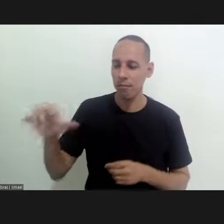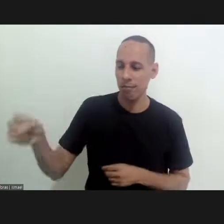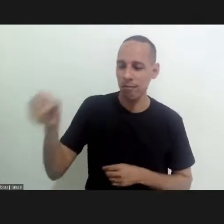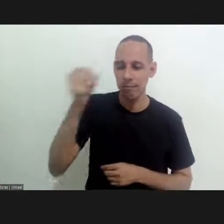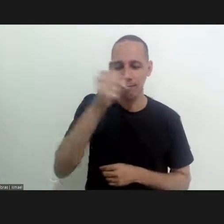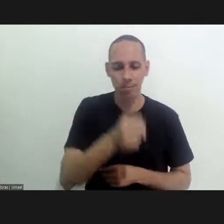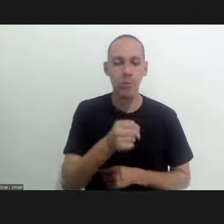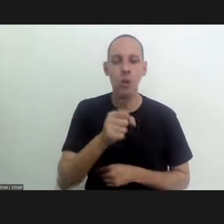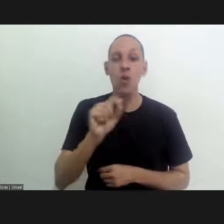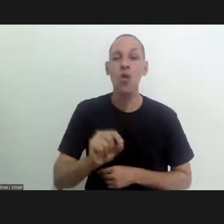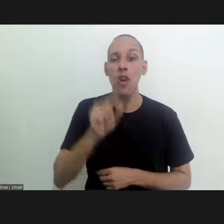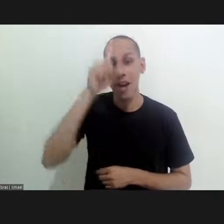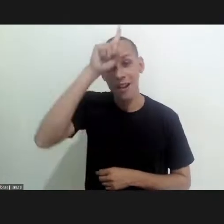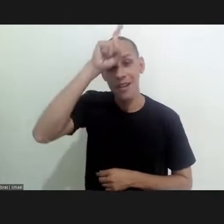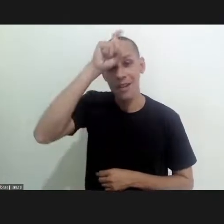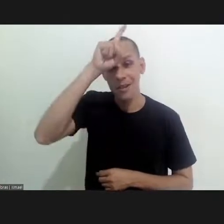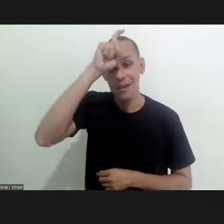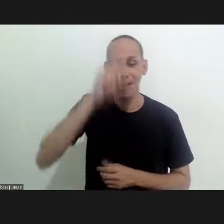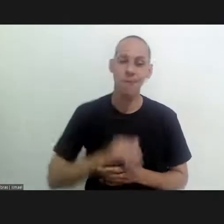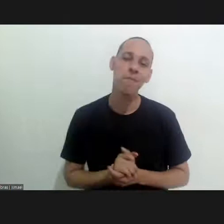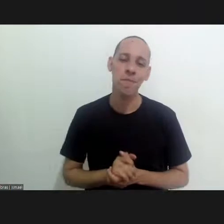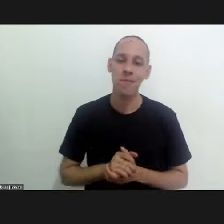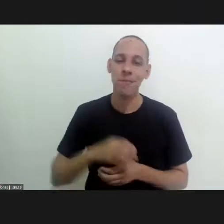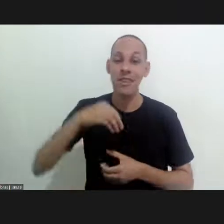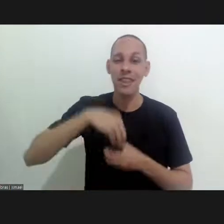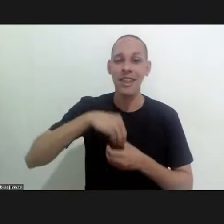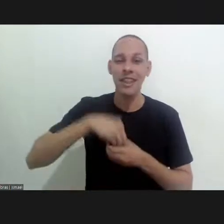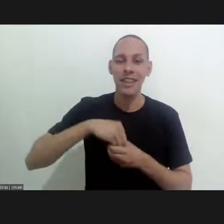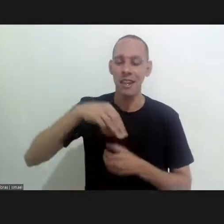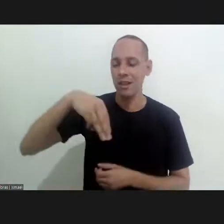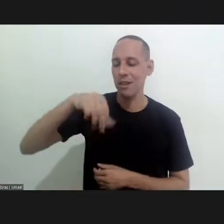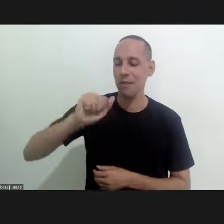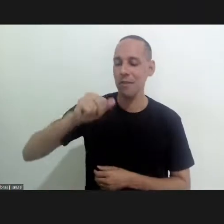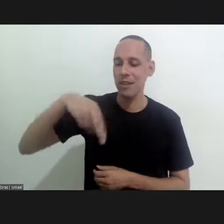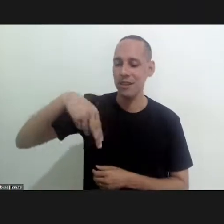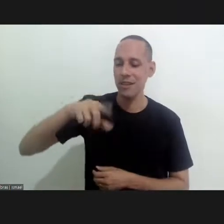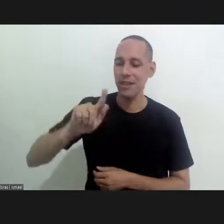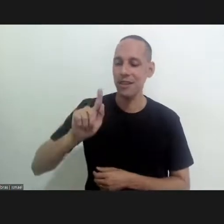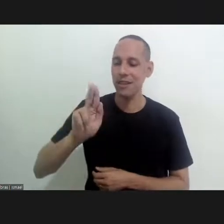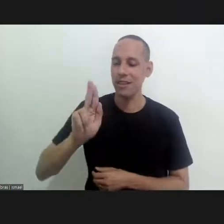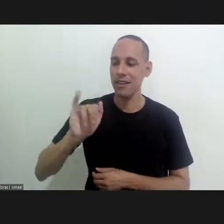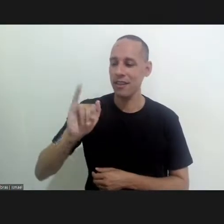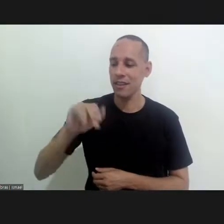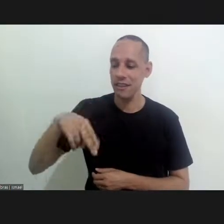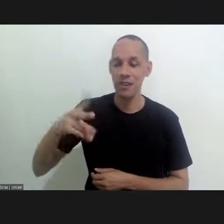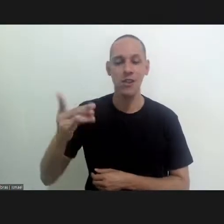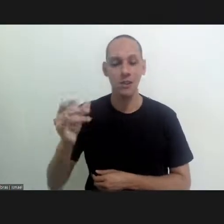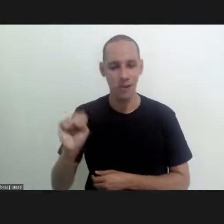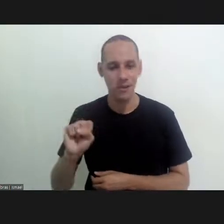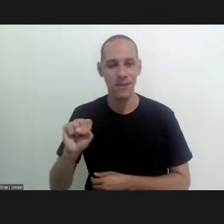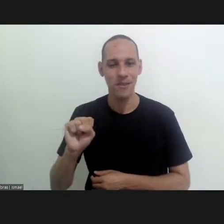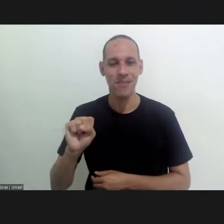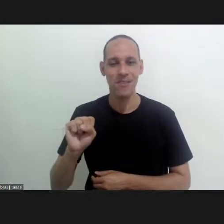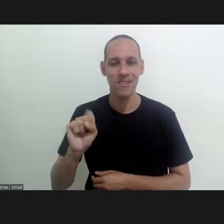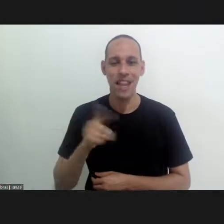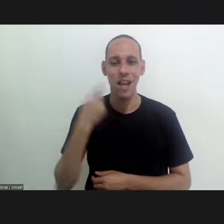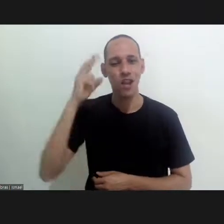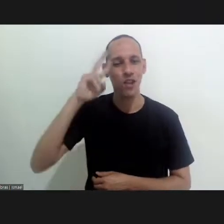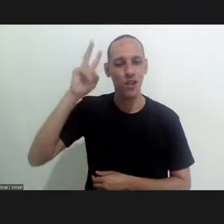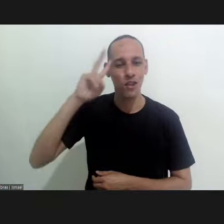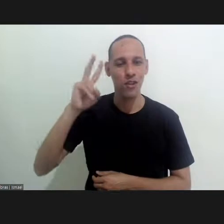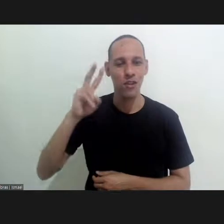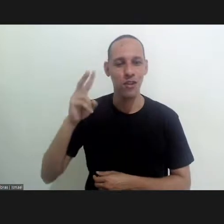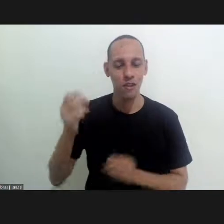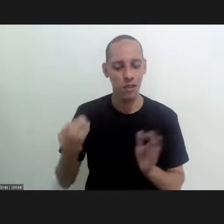always wanted to have a hospital inside Munguinho's campus and we in our